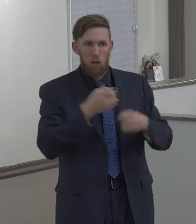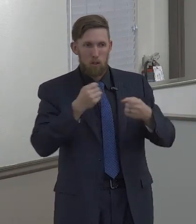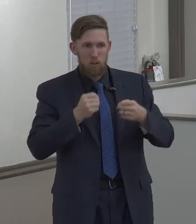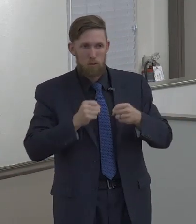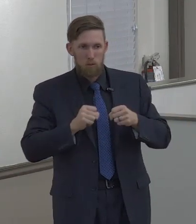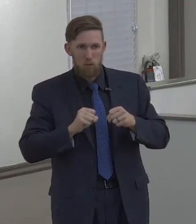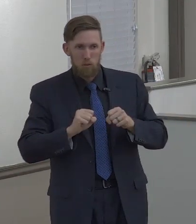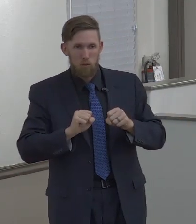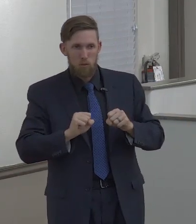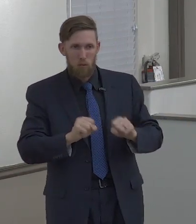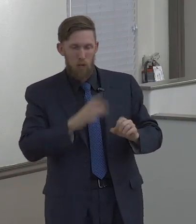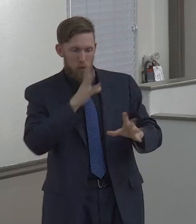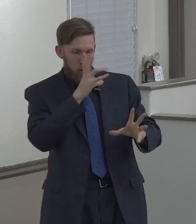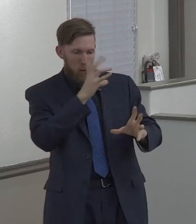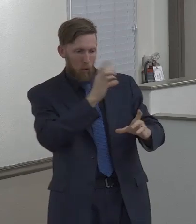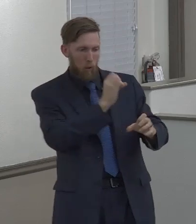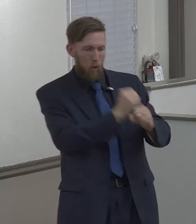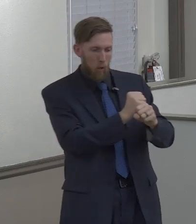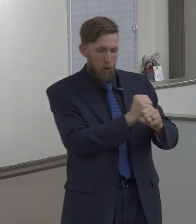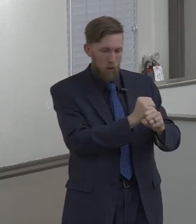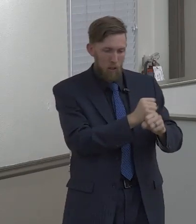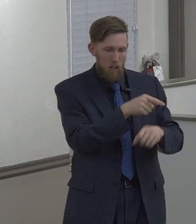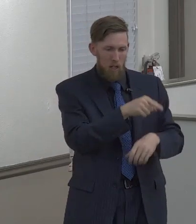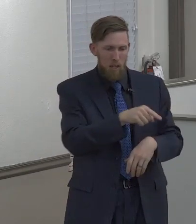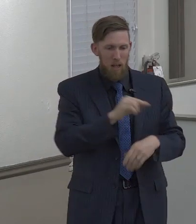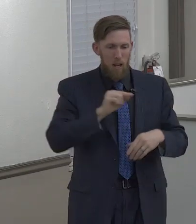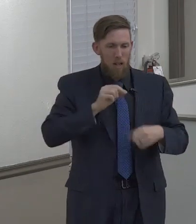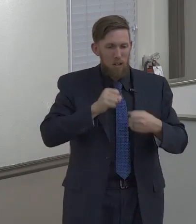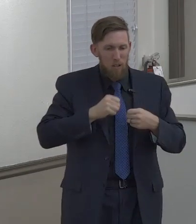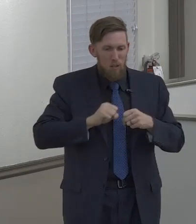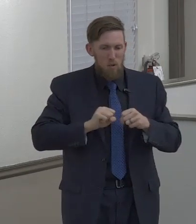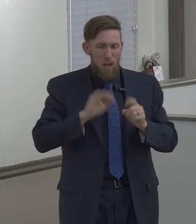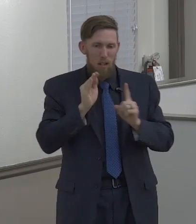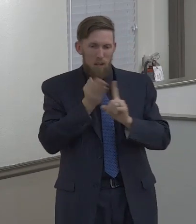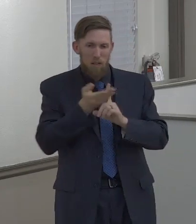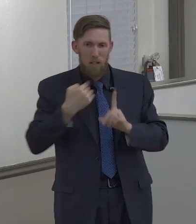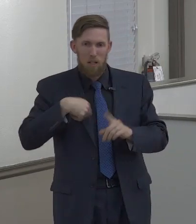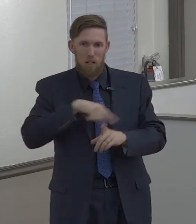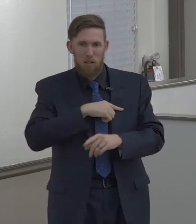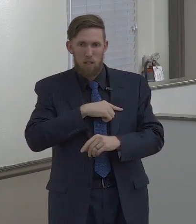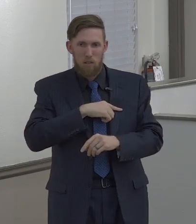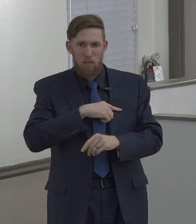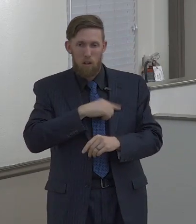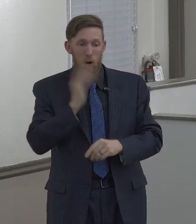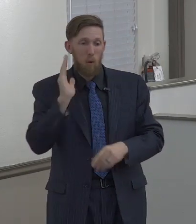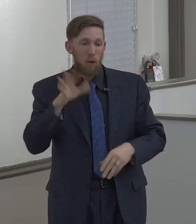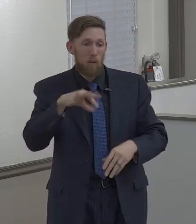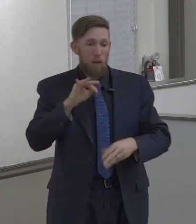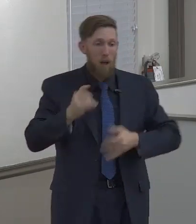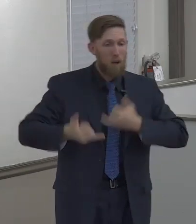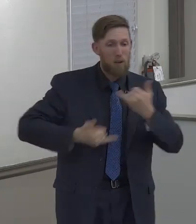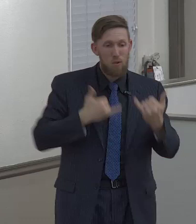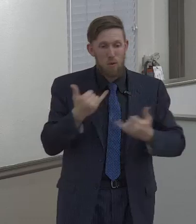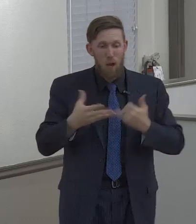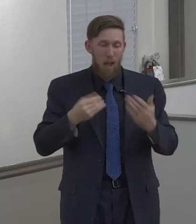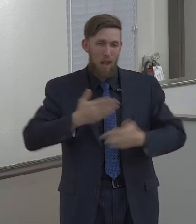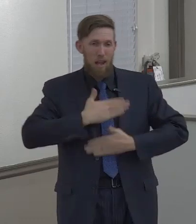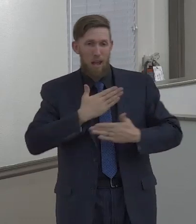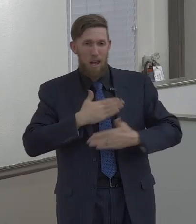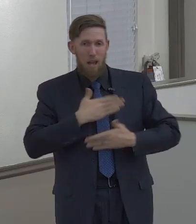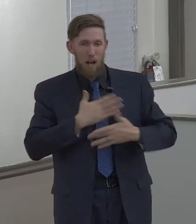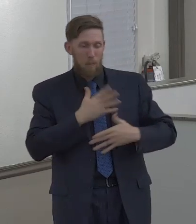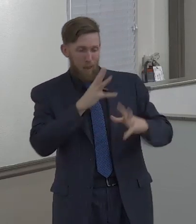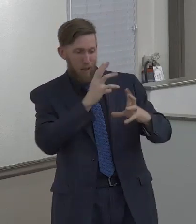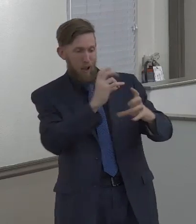things that the world tries to convince us of, is what our life should be and what makes us happy and what makes us